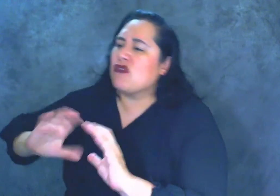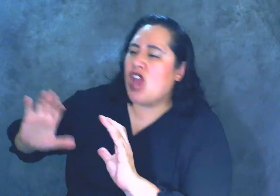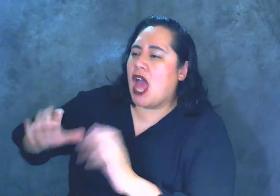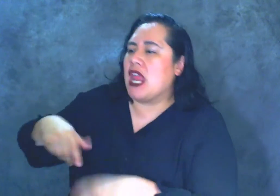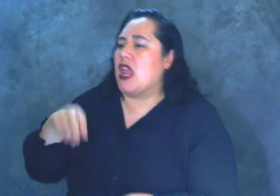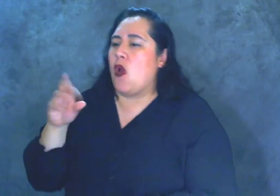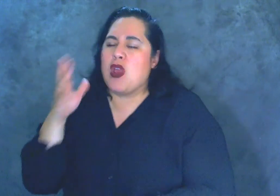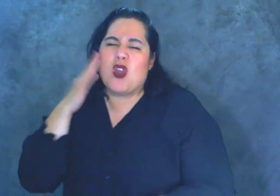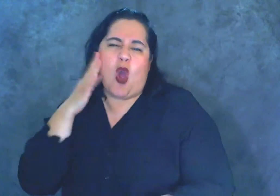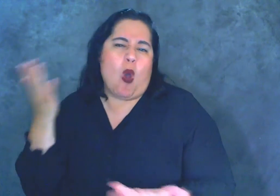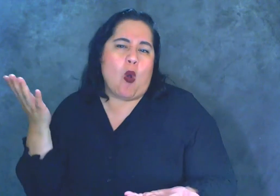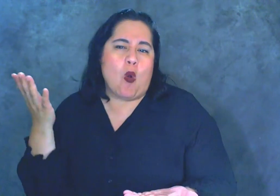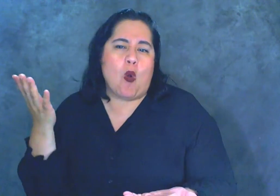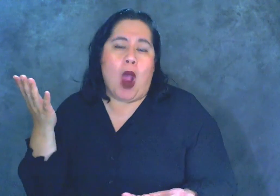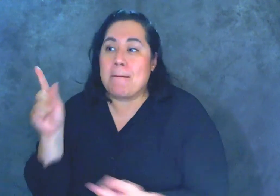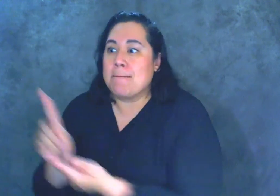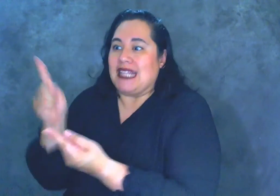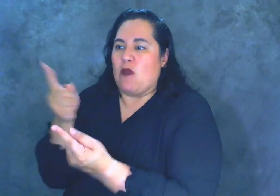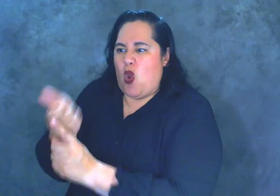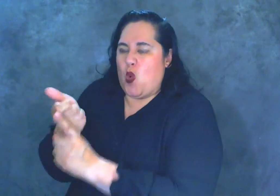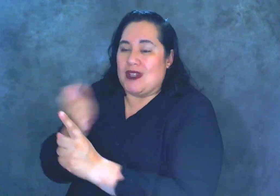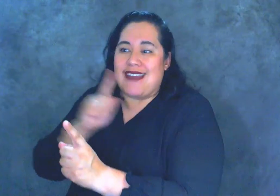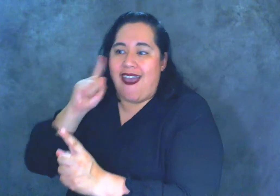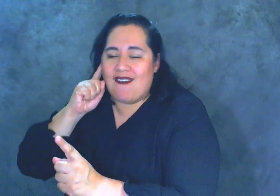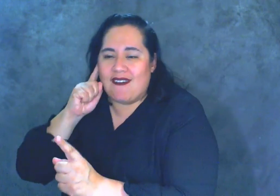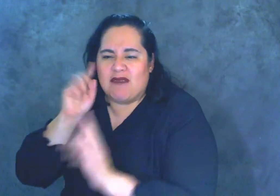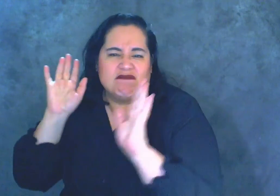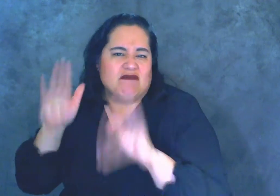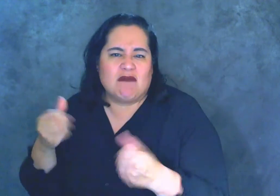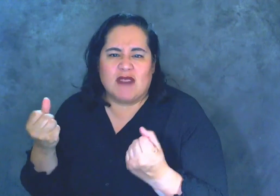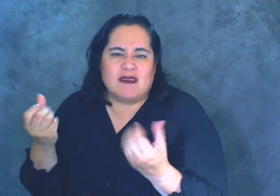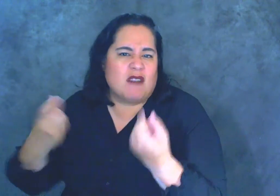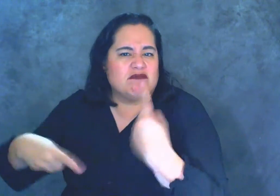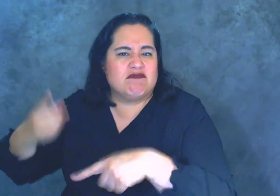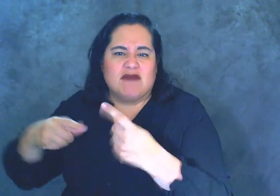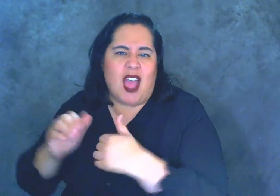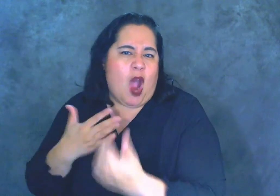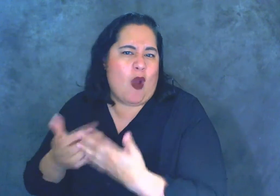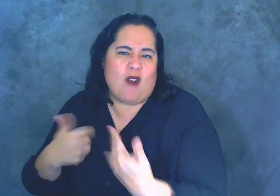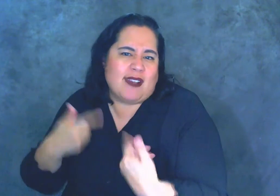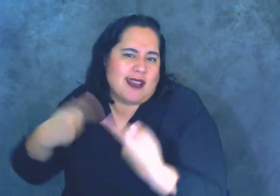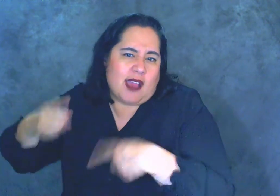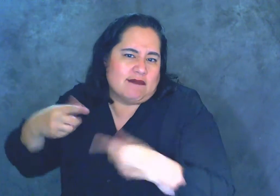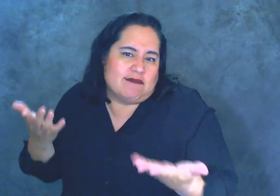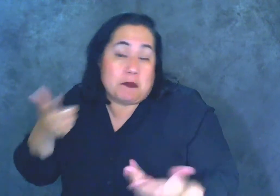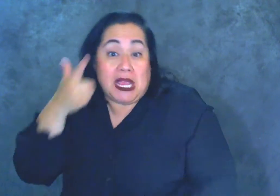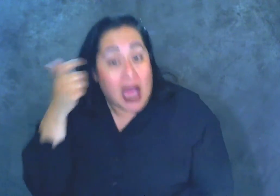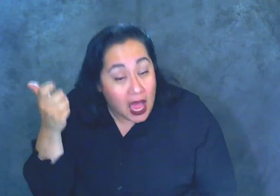you know, I just met somebody who's deaf, I just sign, you know, however it is that I sign, because I'm just